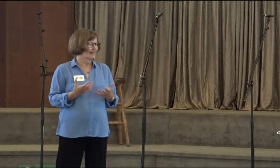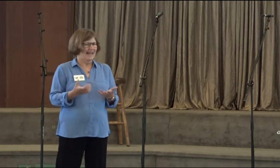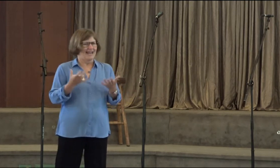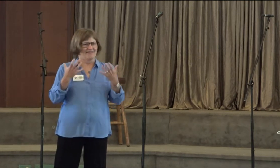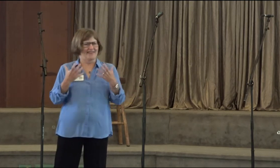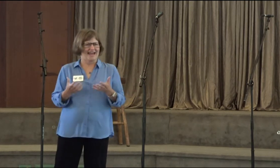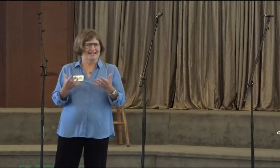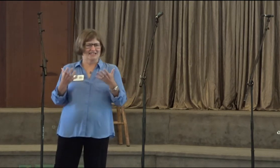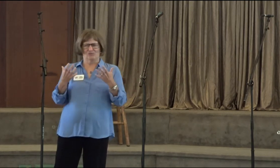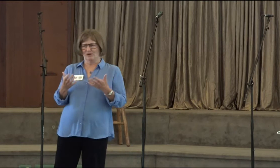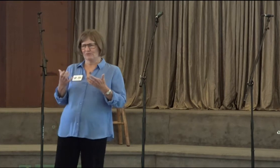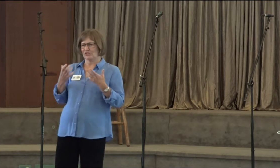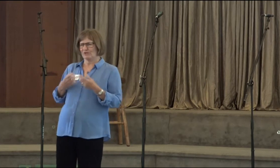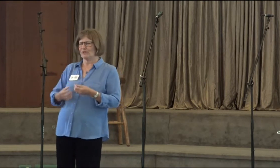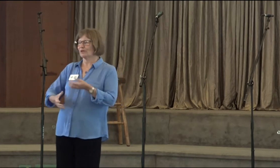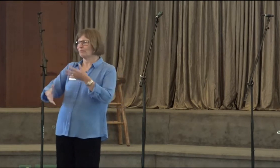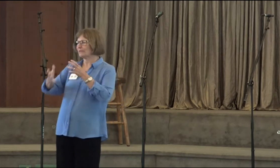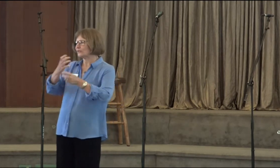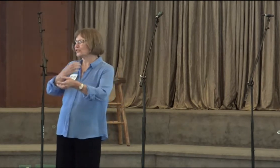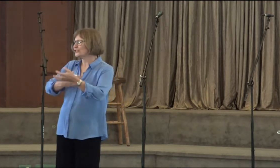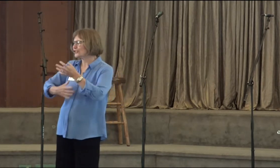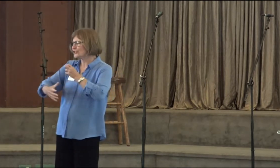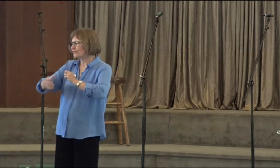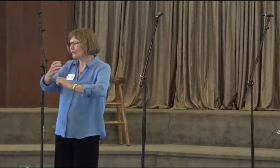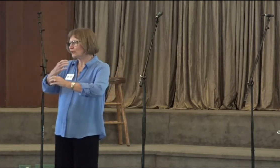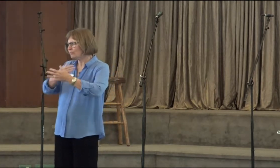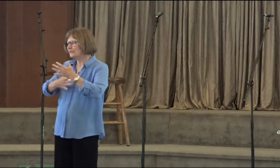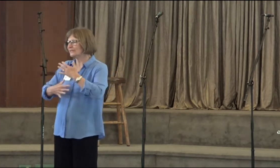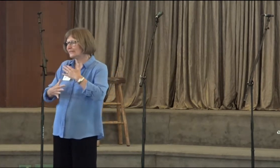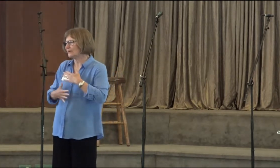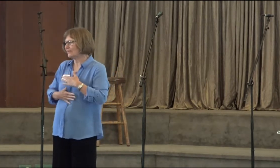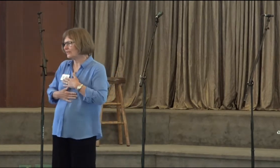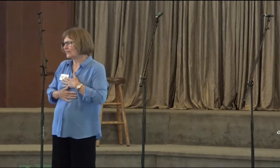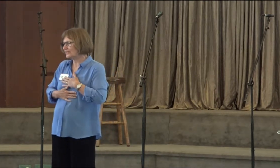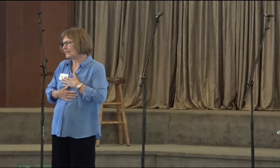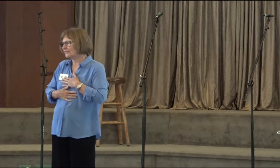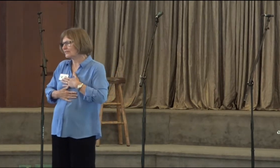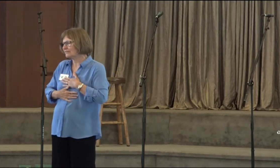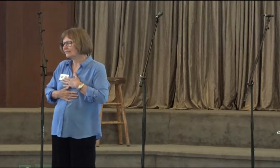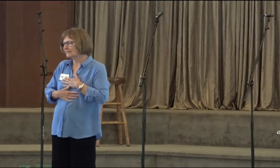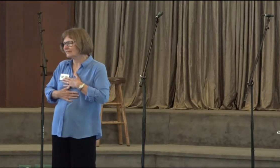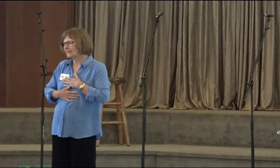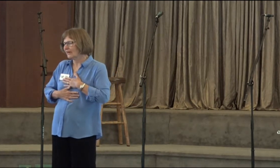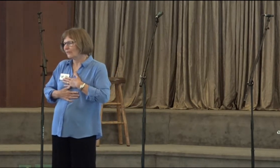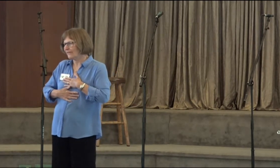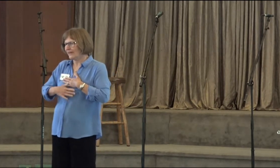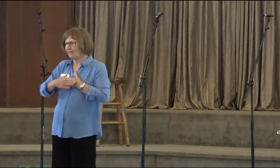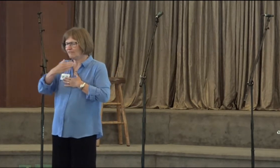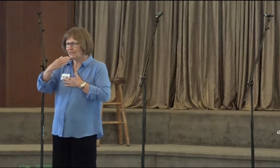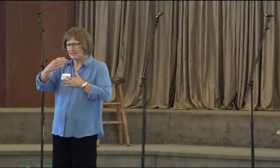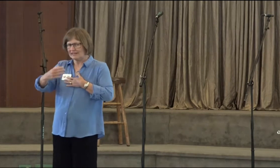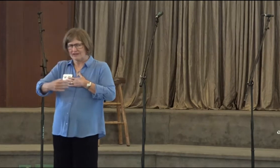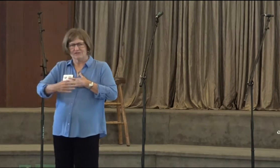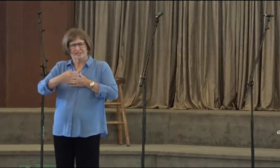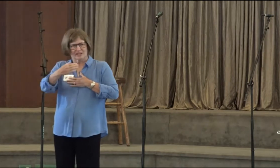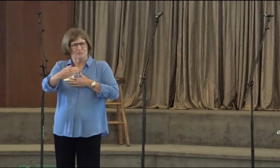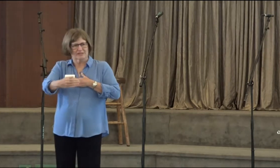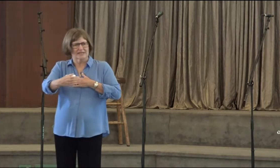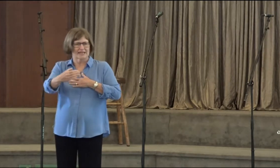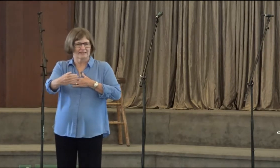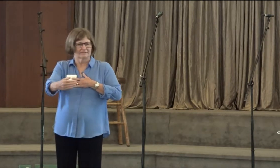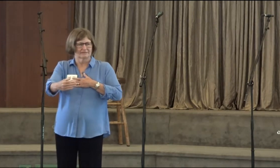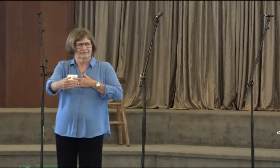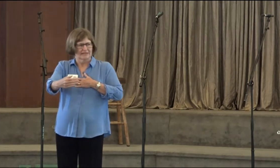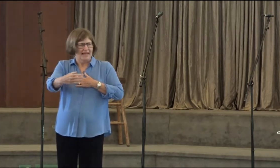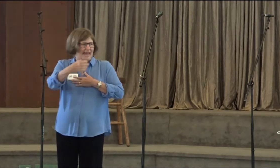that faith, that we have that trust, and that is what we're doing. We're nurturing. We're building that within